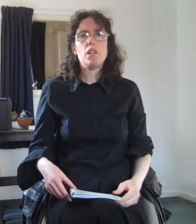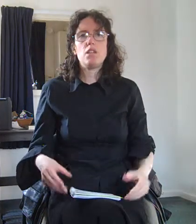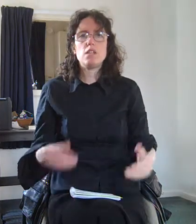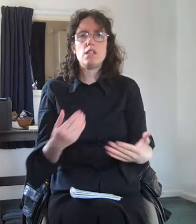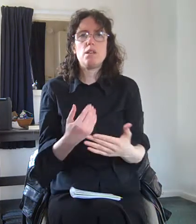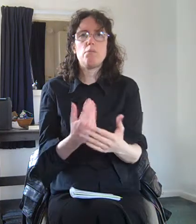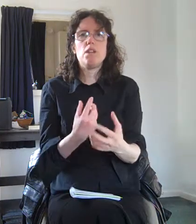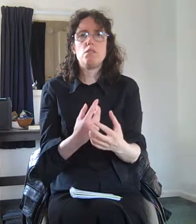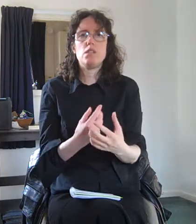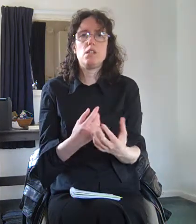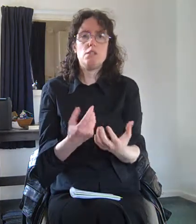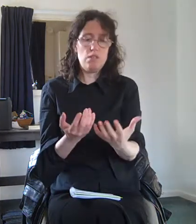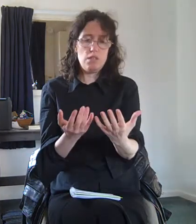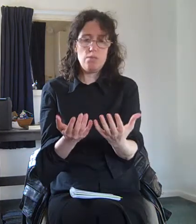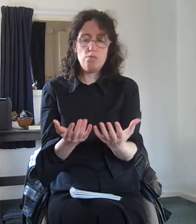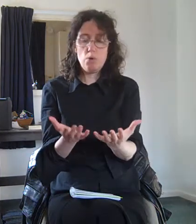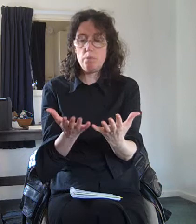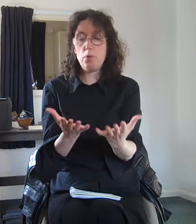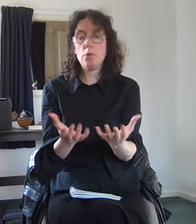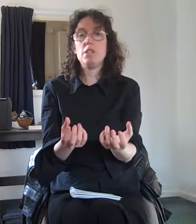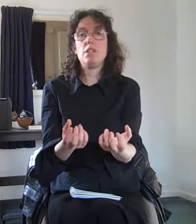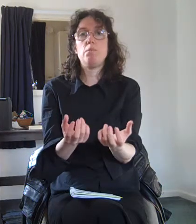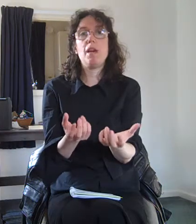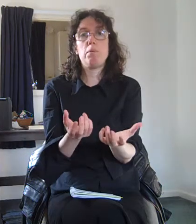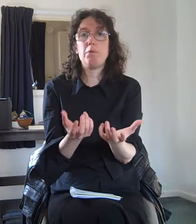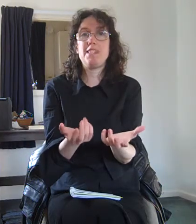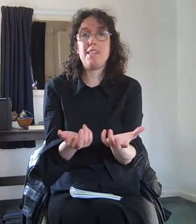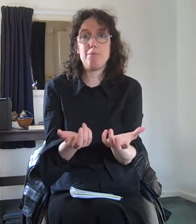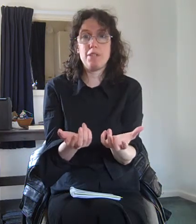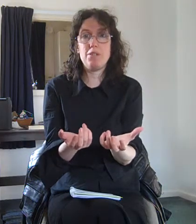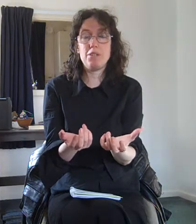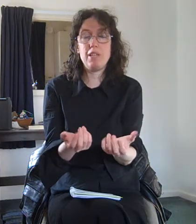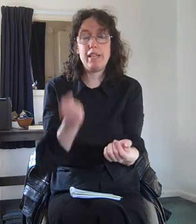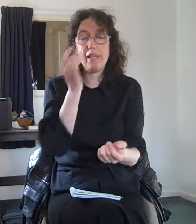To see up close, it's more important to be able to see up close really.